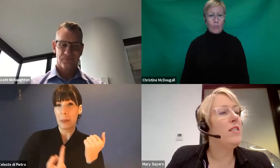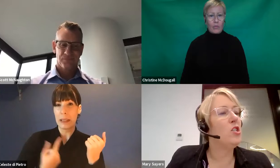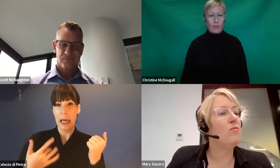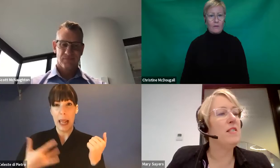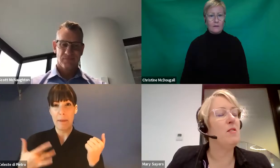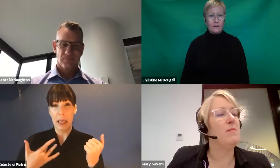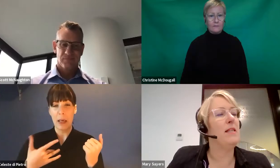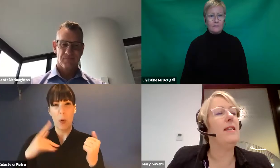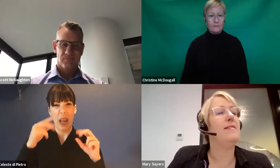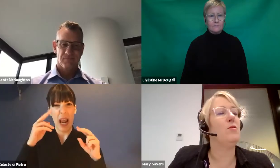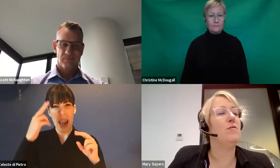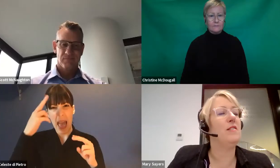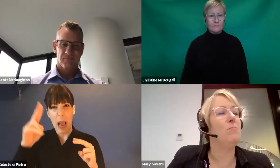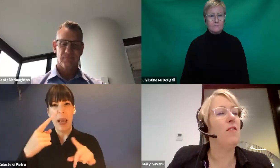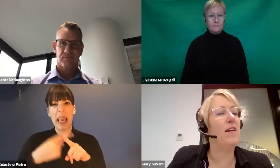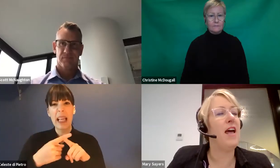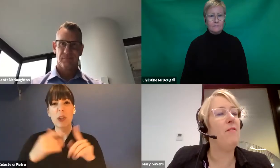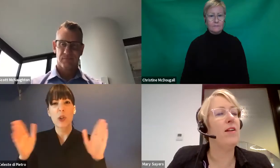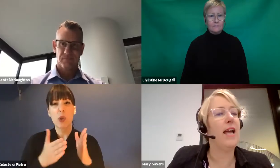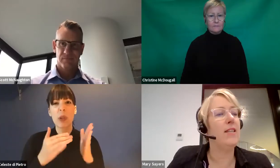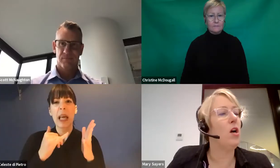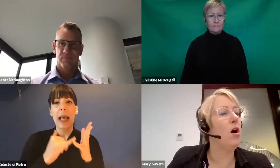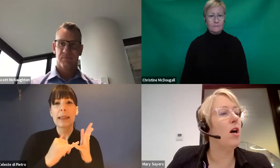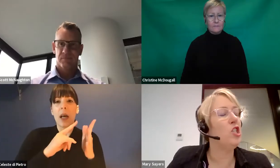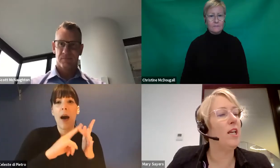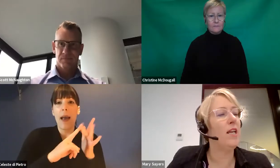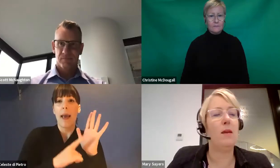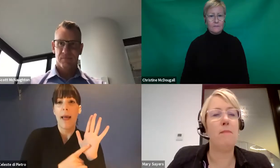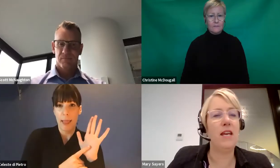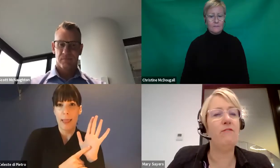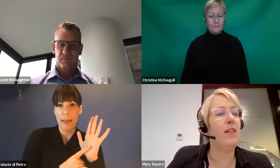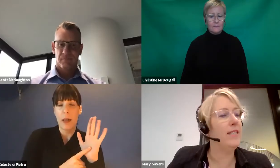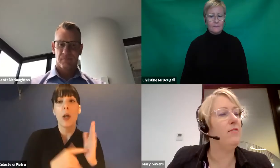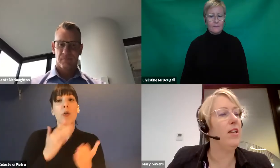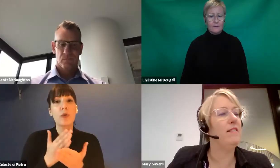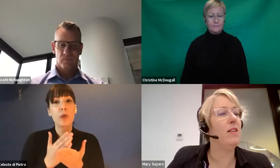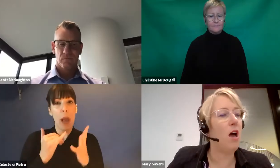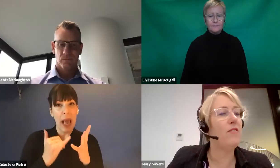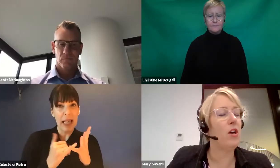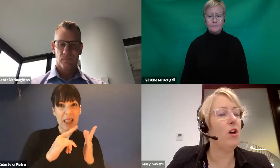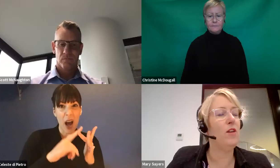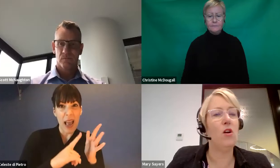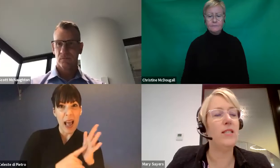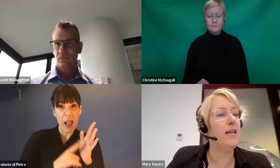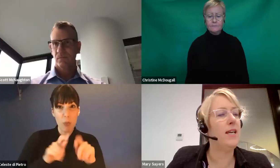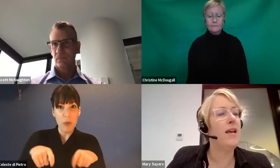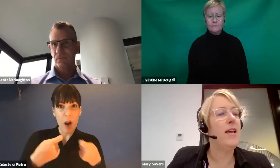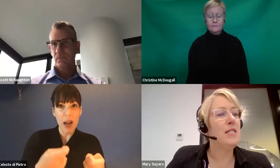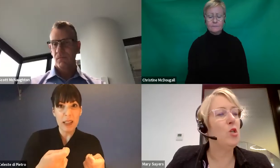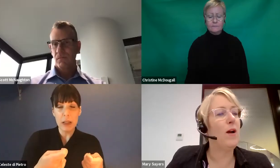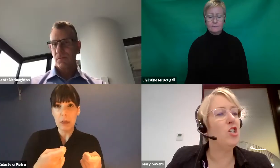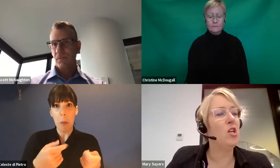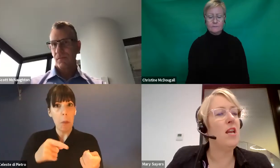What additional responsibilities do SIL providers have in regard to hygiene and meaningful activities in light of the COVID-19